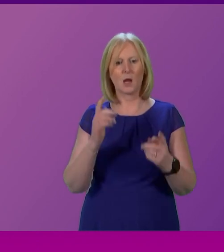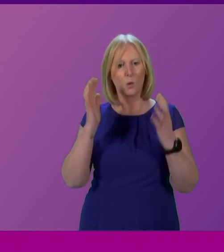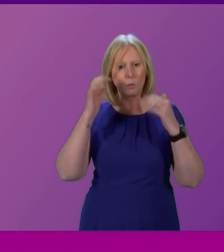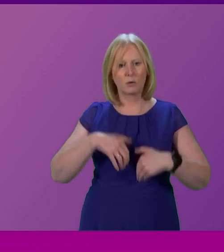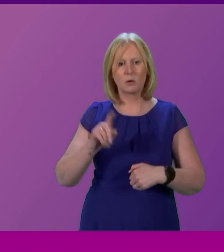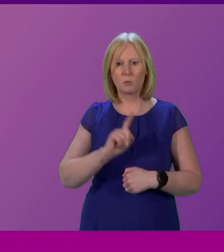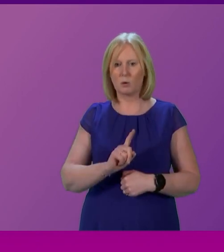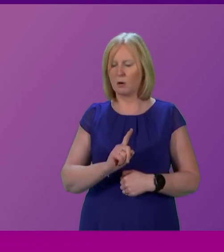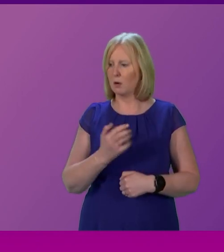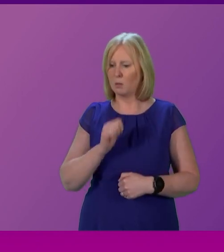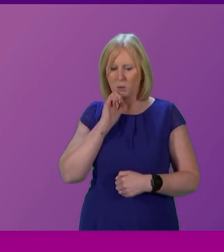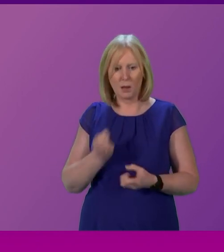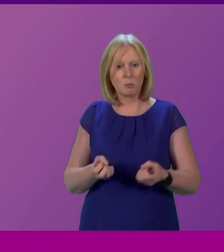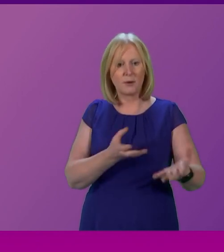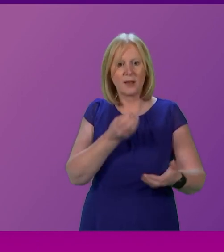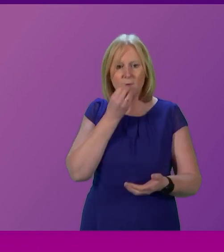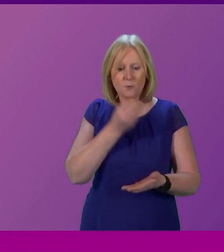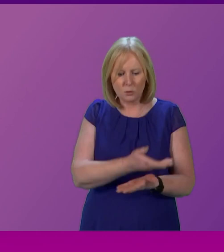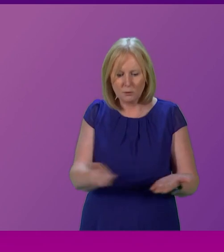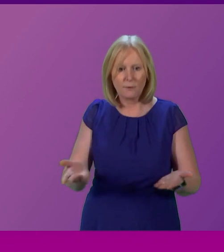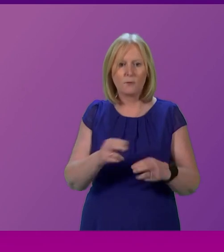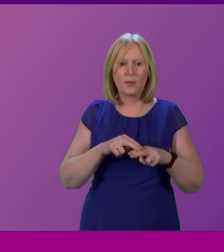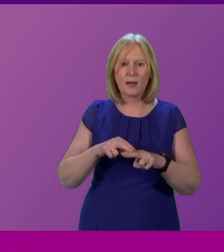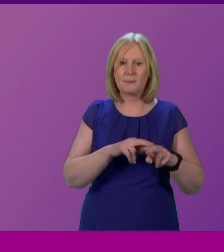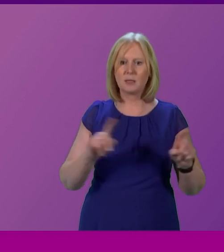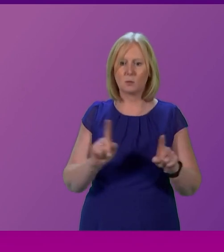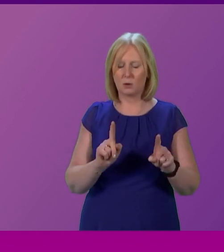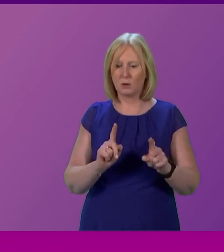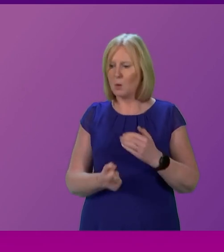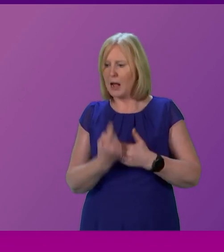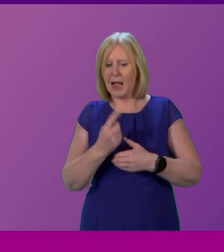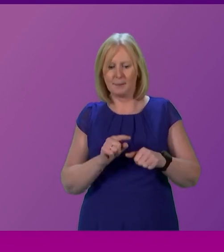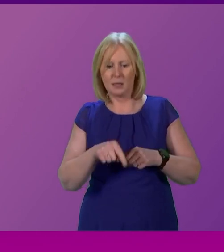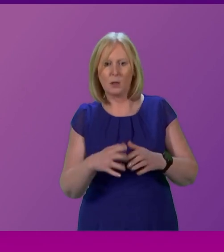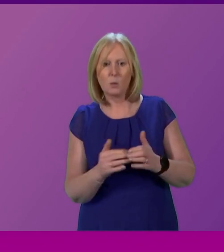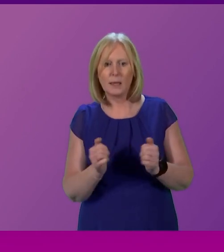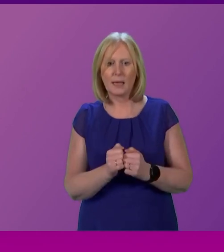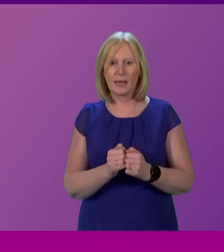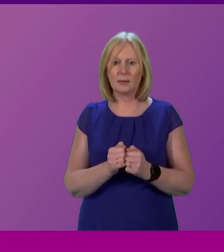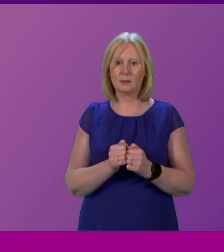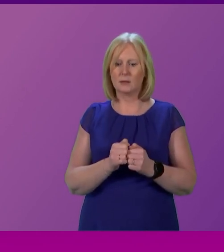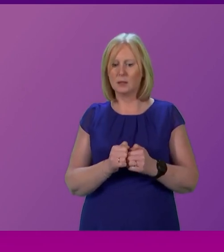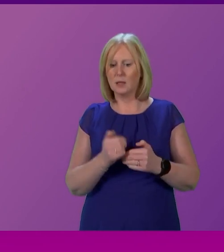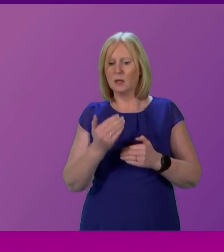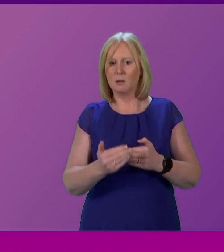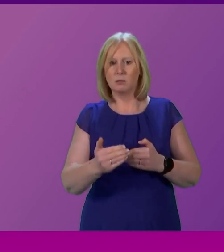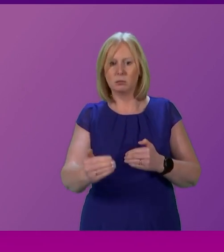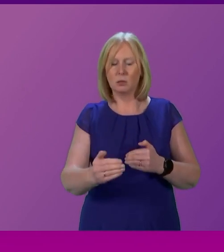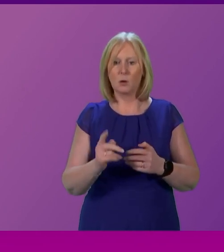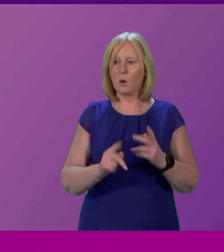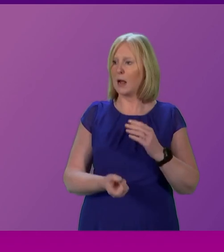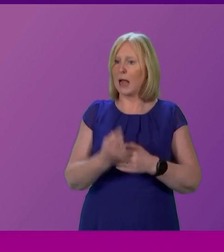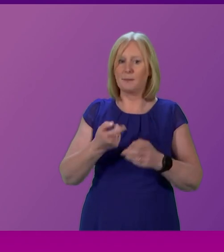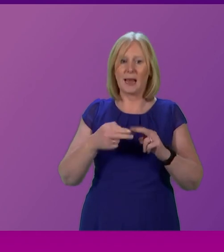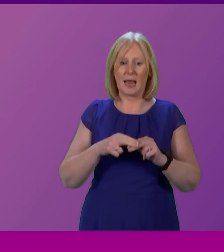food on the table for their families. And what's going to happen at the weekend. And what's going to happen going forward should one of their children fall